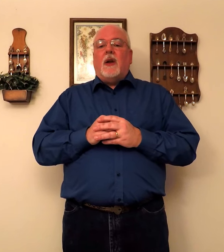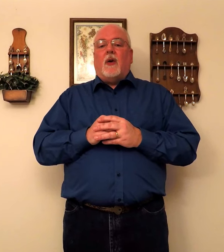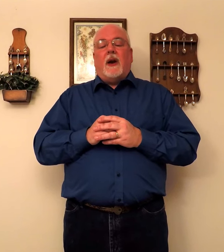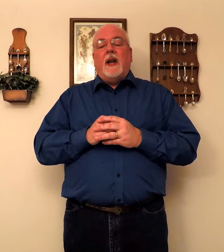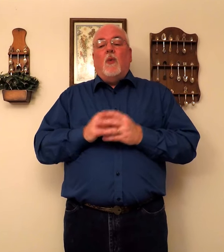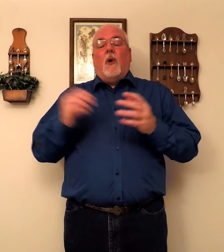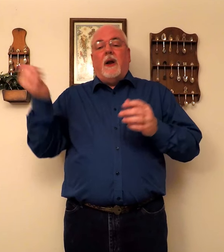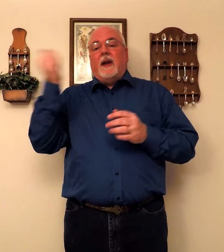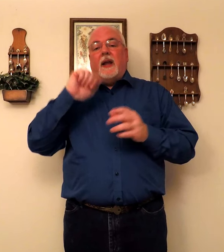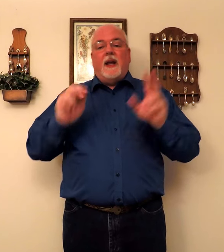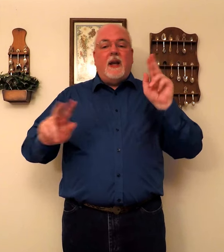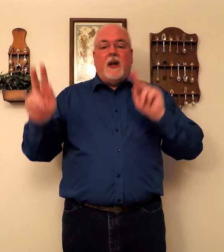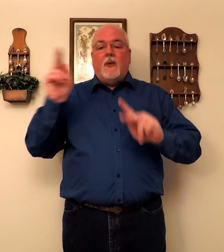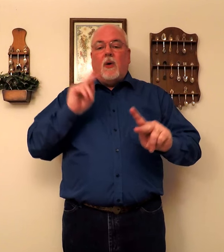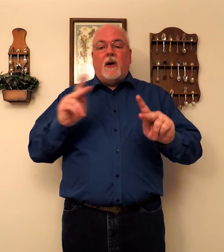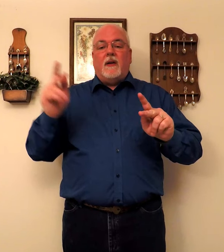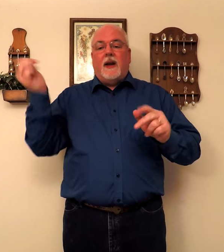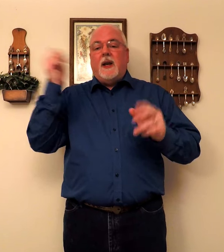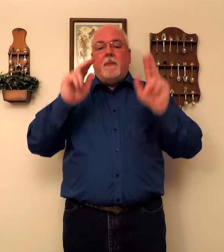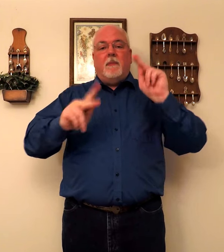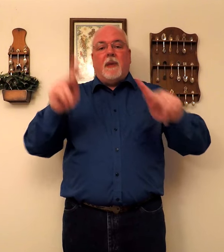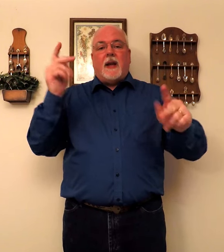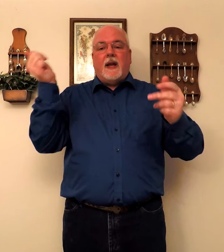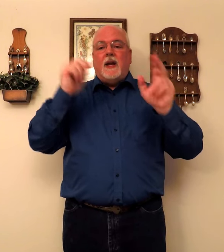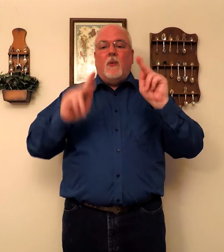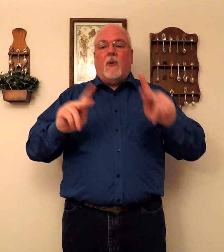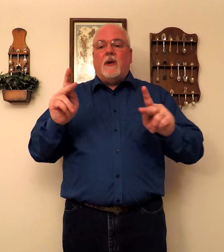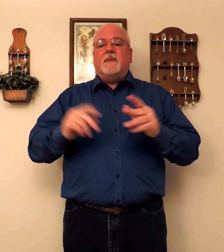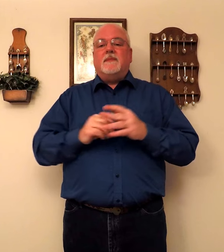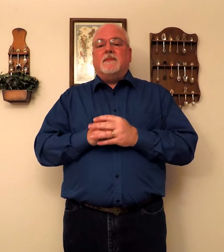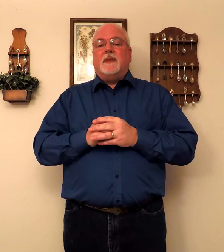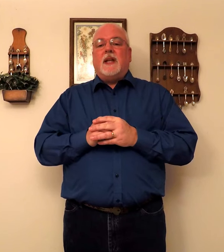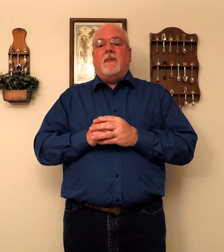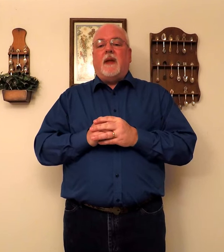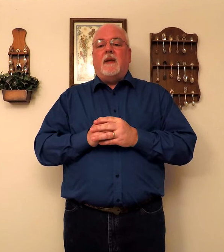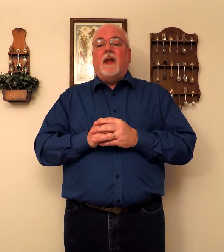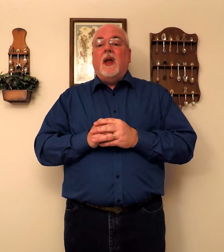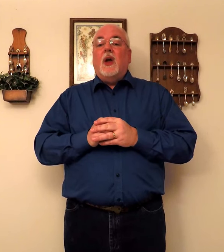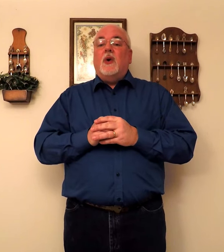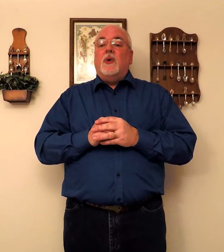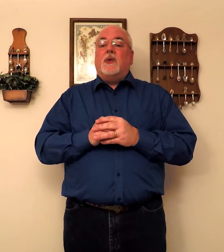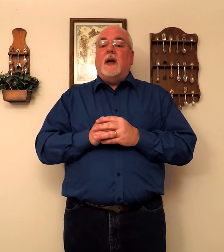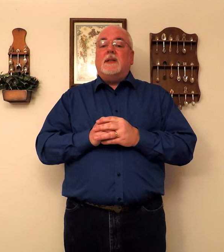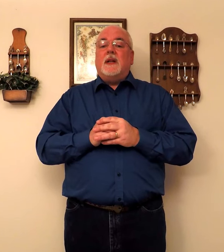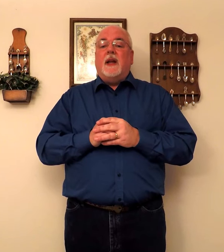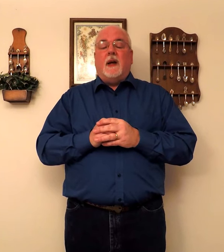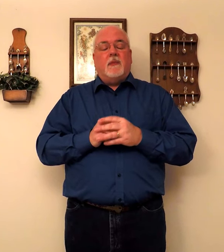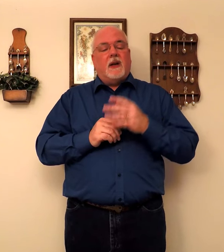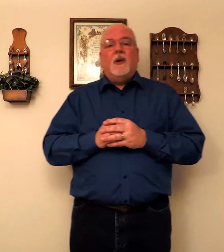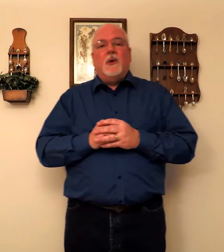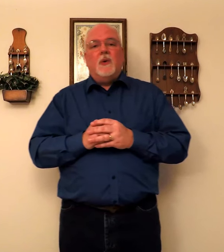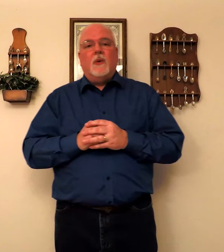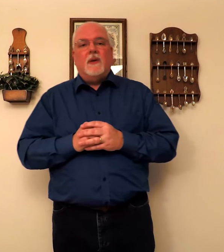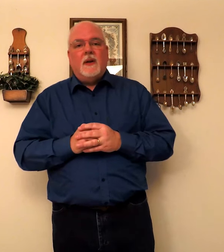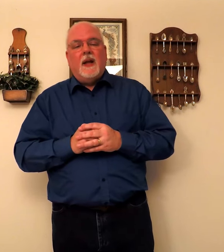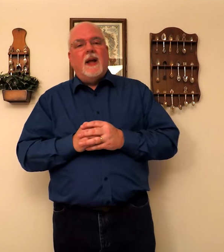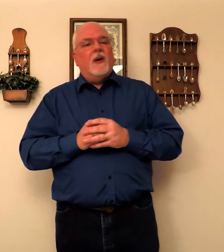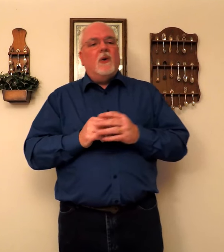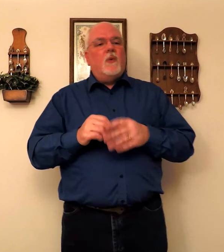Or anyone. Anyone. Anybody. Anyone. Same thing. Who trusts in him. Who. Who.